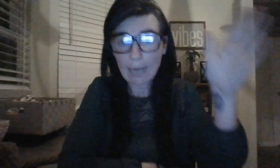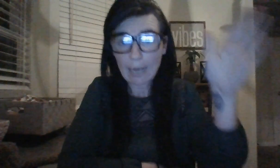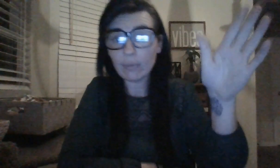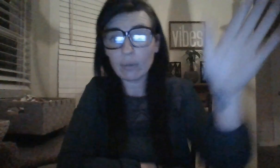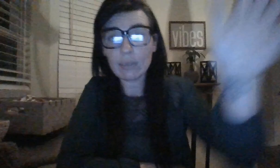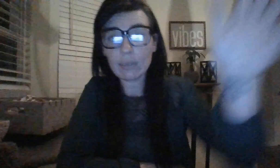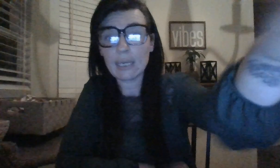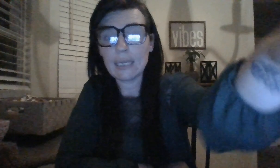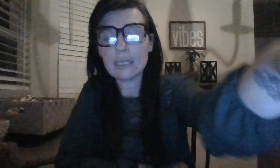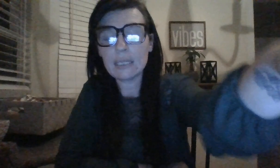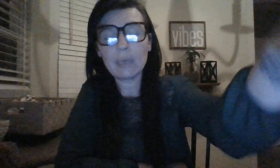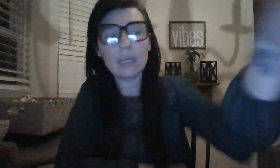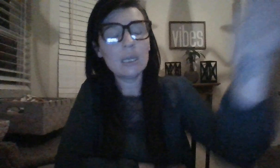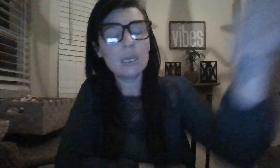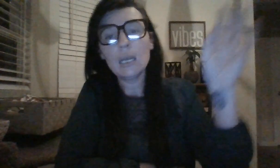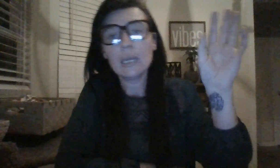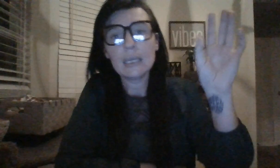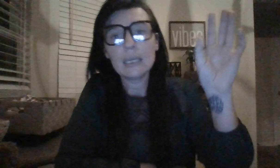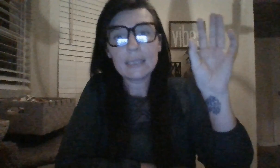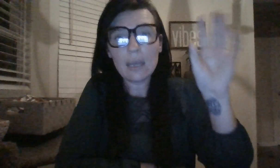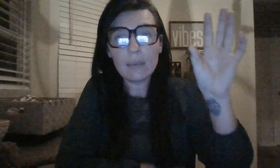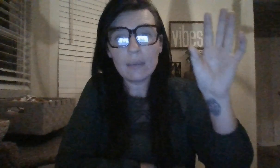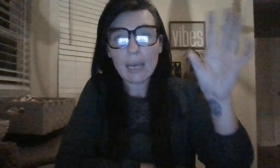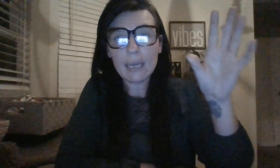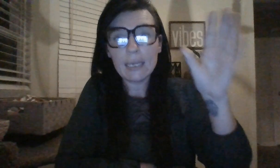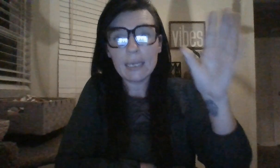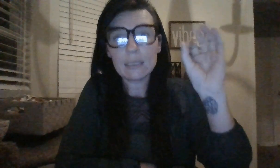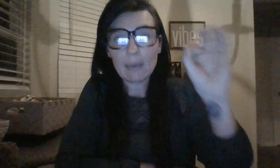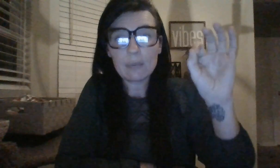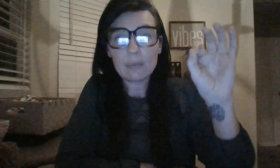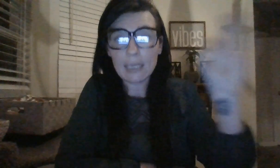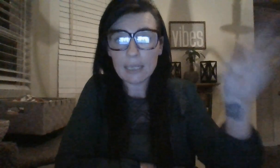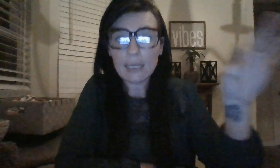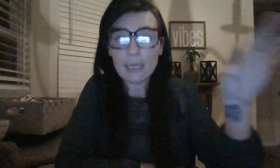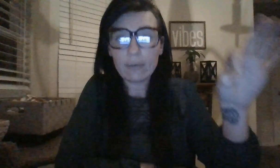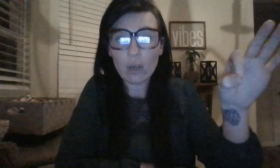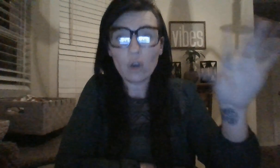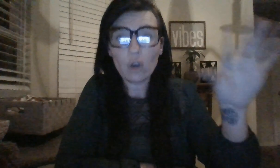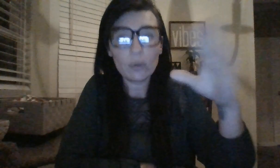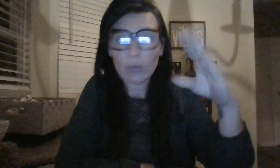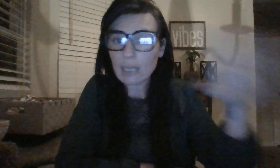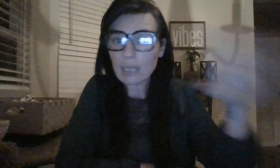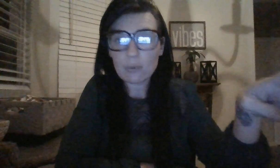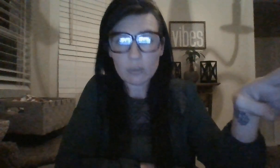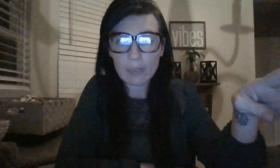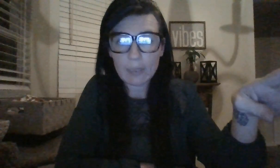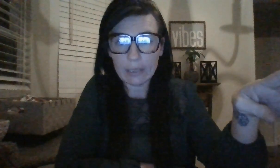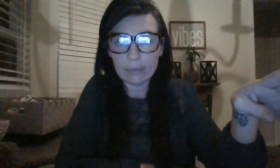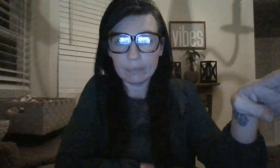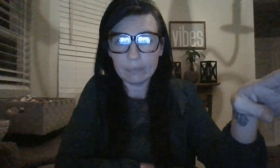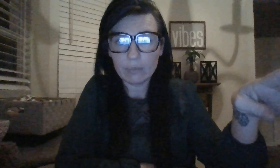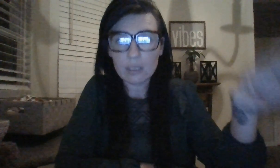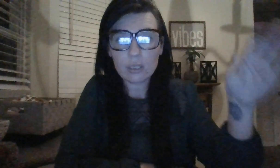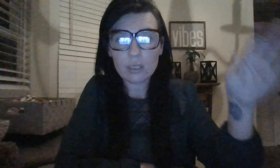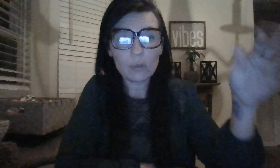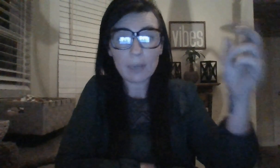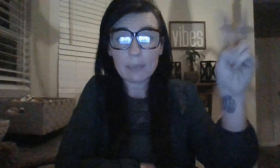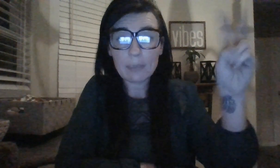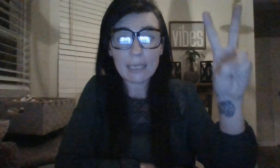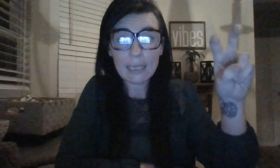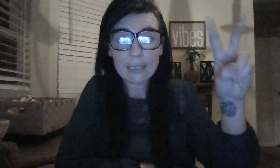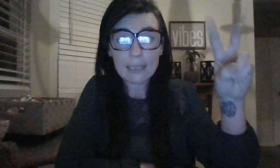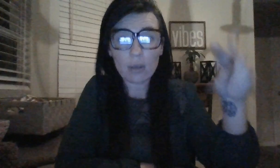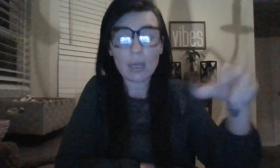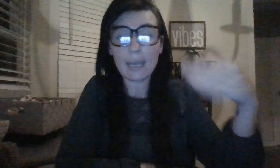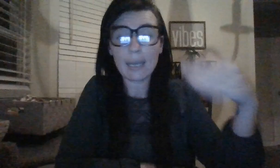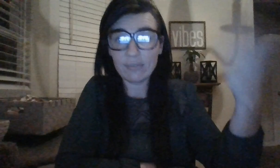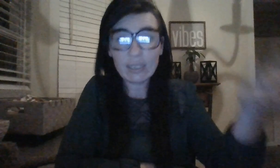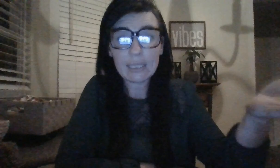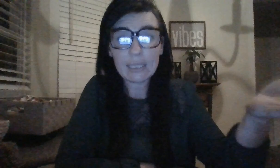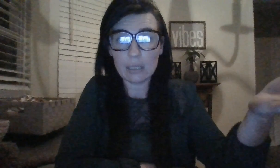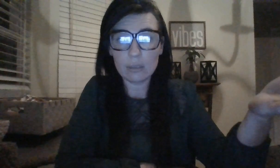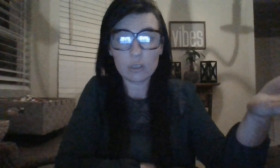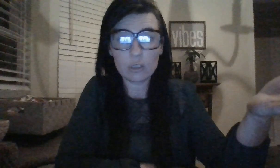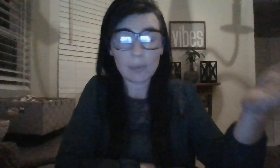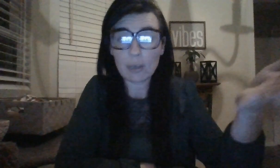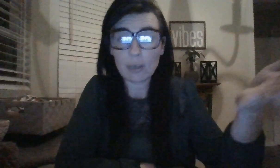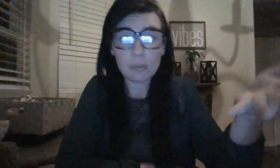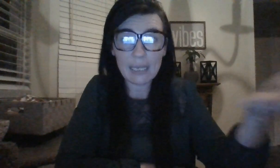However, that resonates. But somebody is about to be kicked out of a home they're not supposed to be in. So they're about to be kicked out, evicted. It's about to